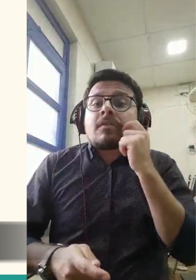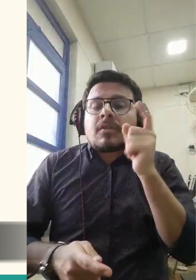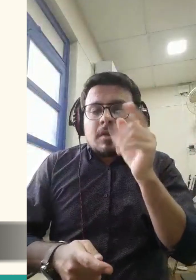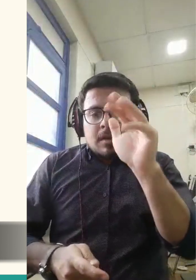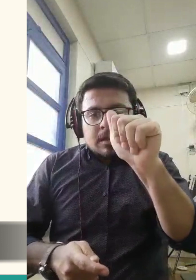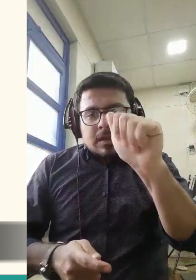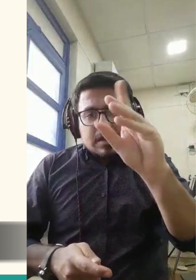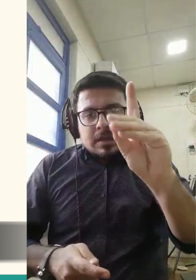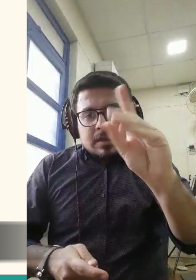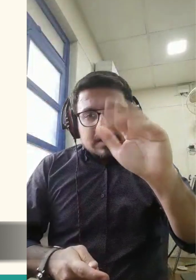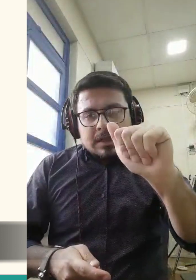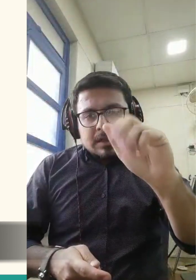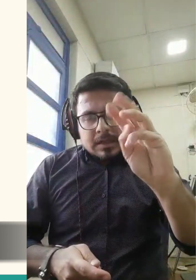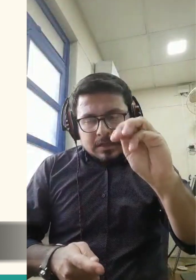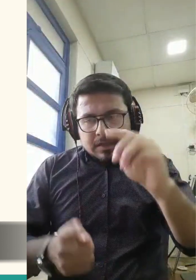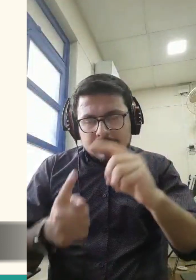who are made out of fire.